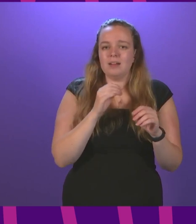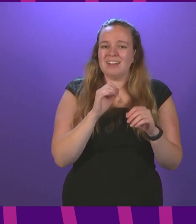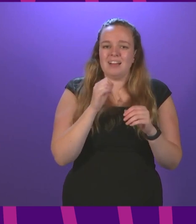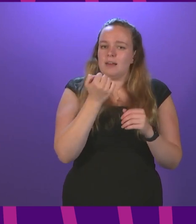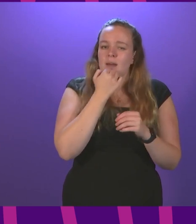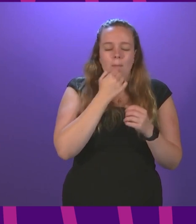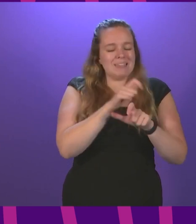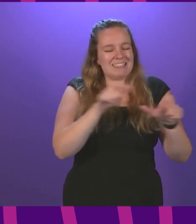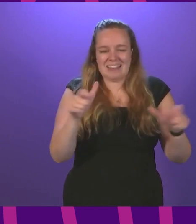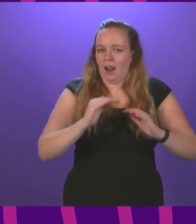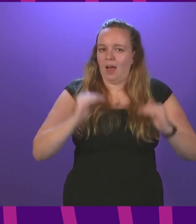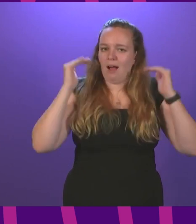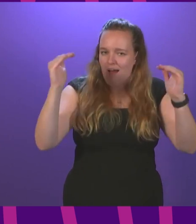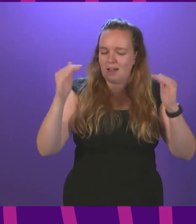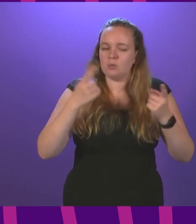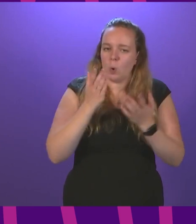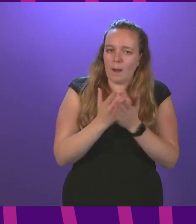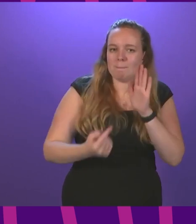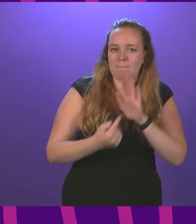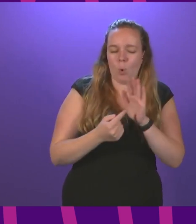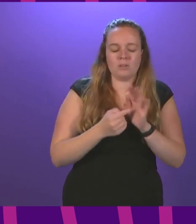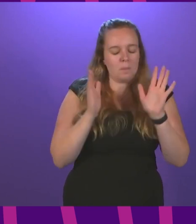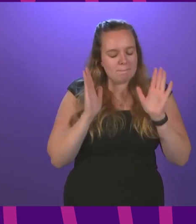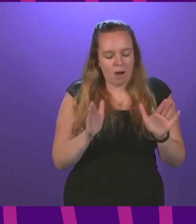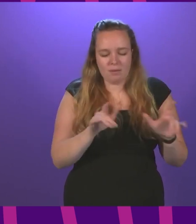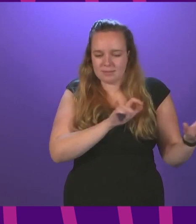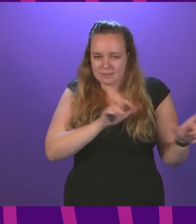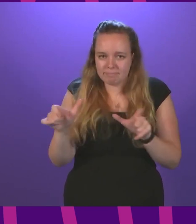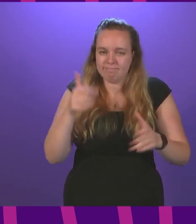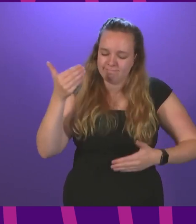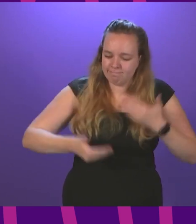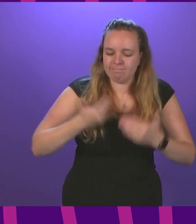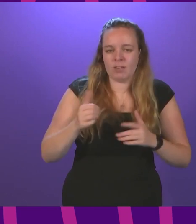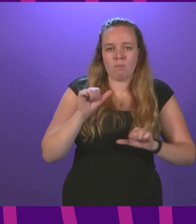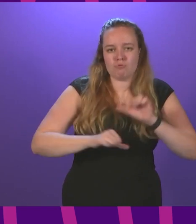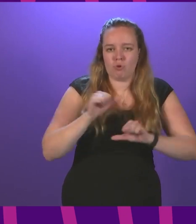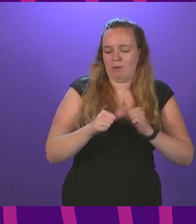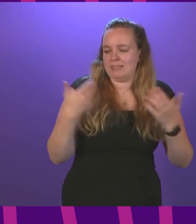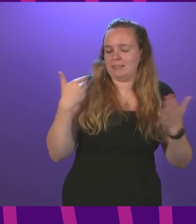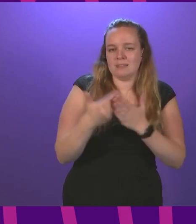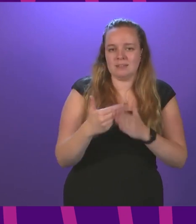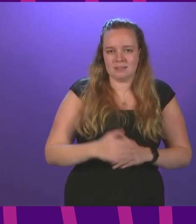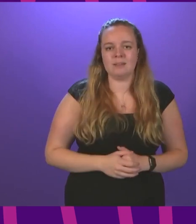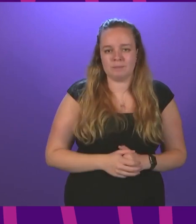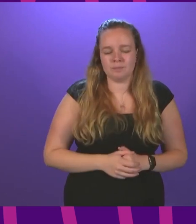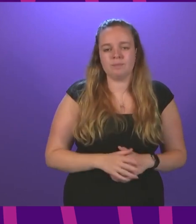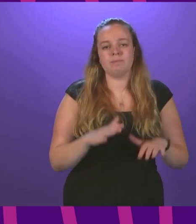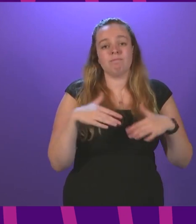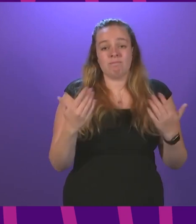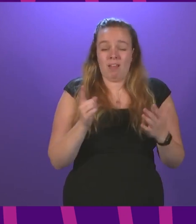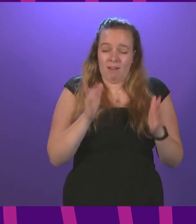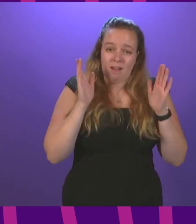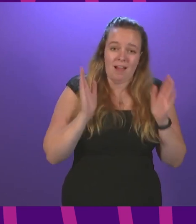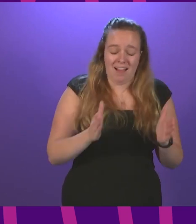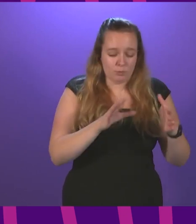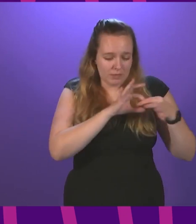for comfort and so it is vital that we don't let up. We must maintain the progress of the past few weeks. As ever, that has to